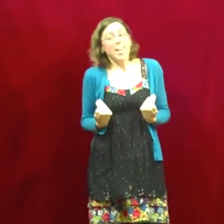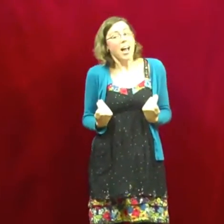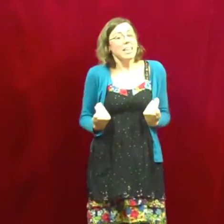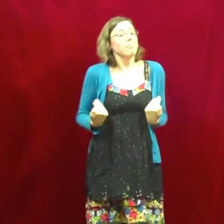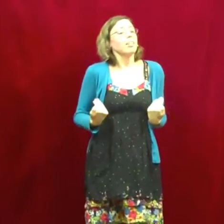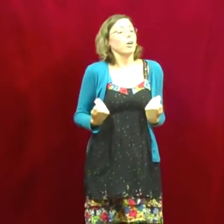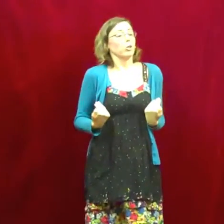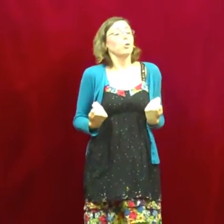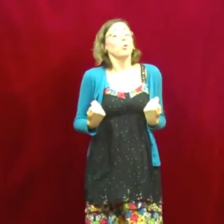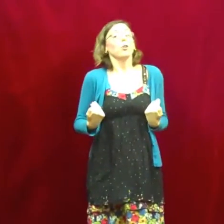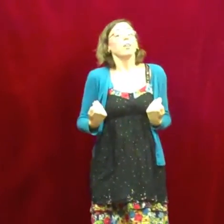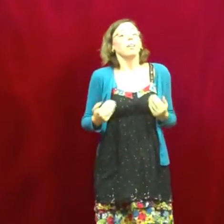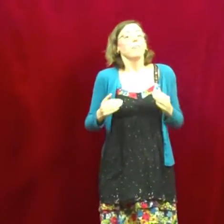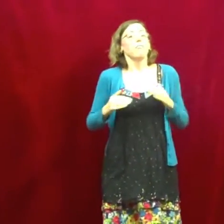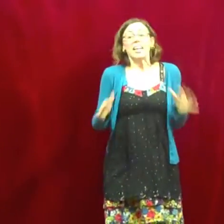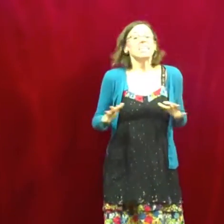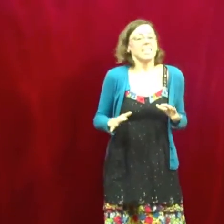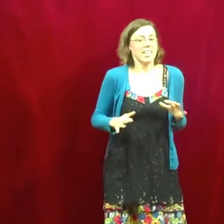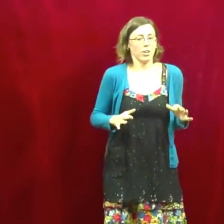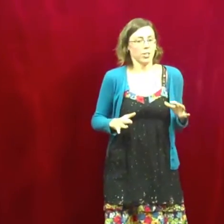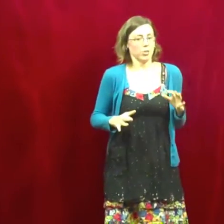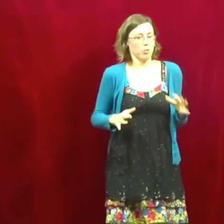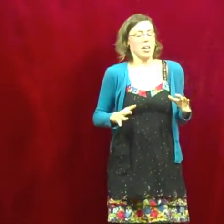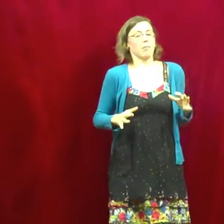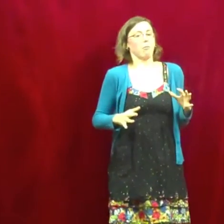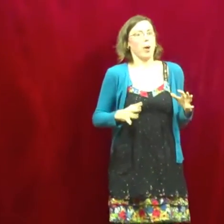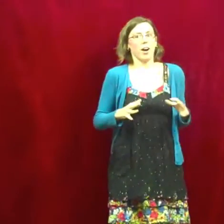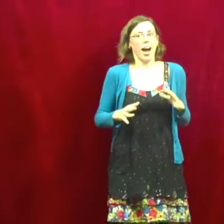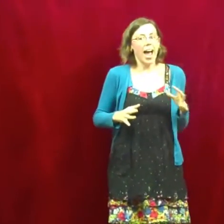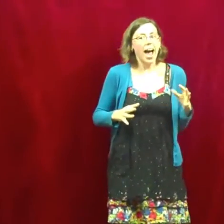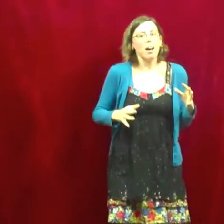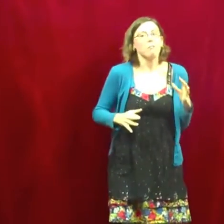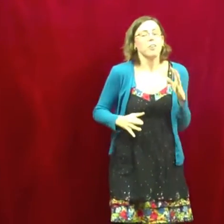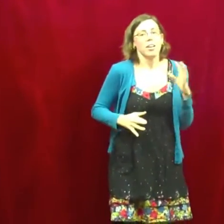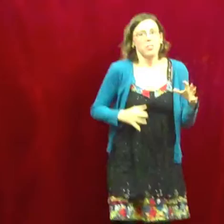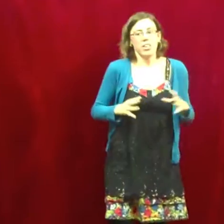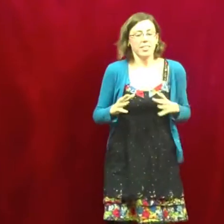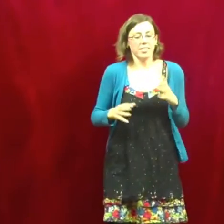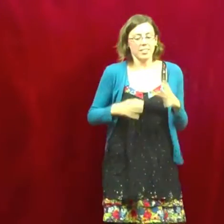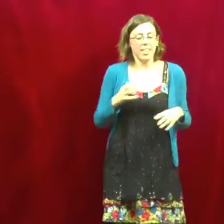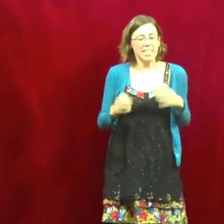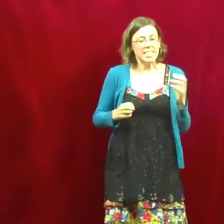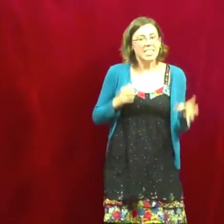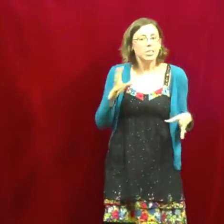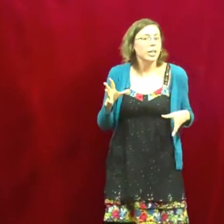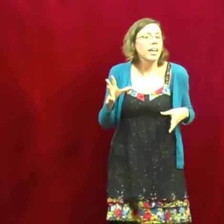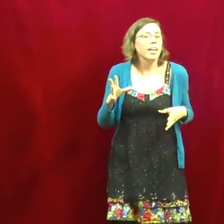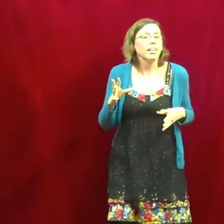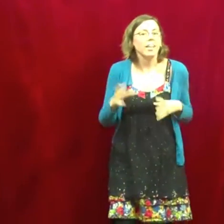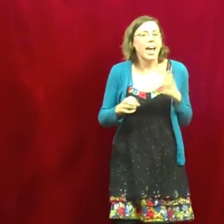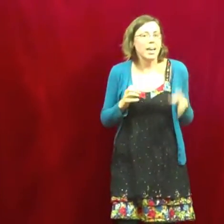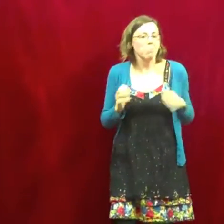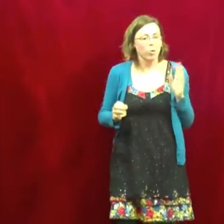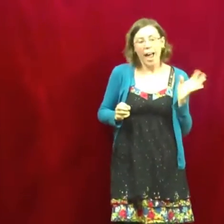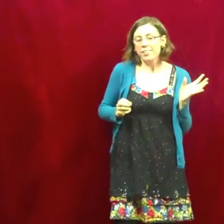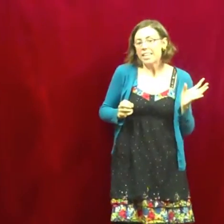not even a cool fantasy character thief where I have this endearing amorality